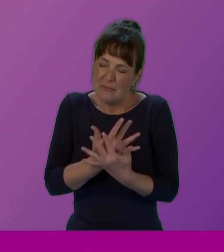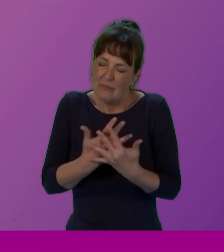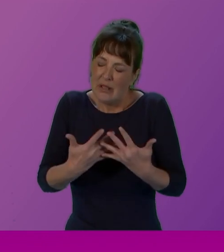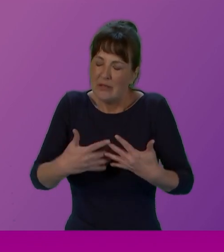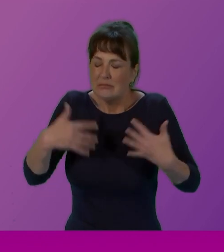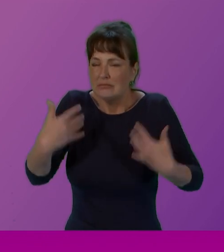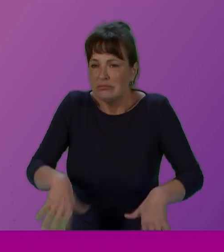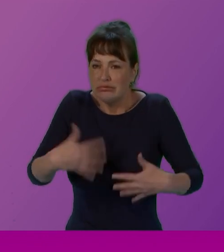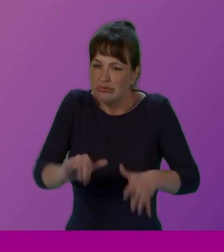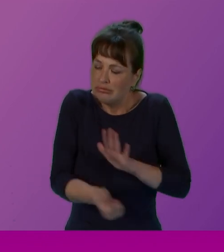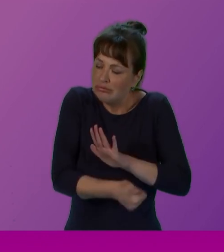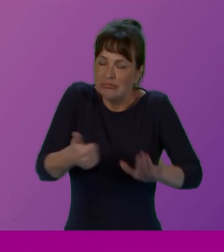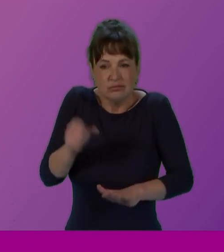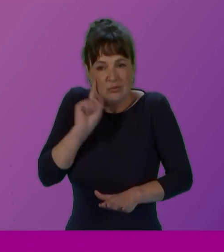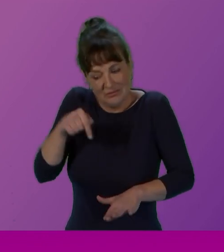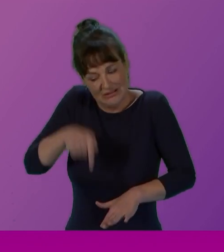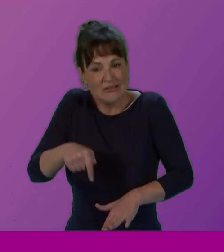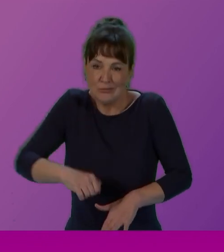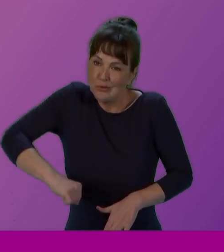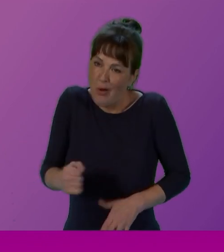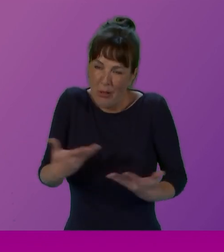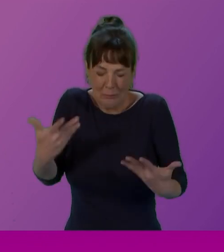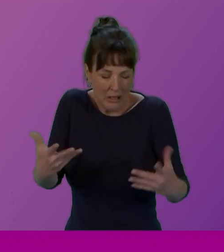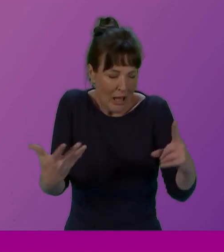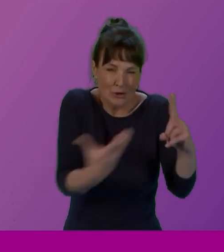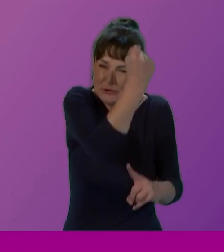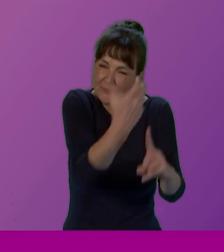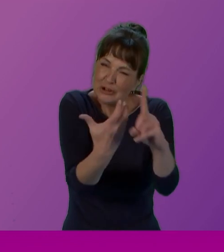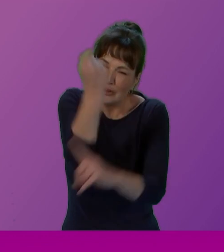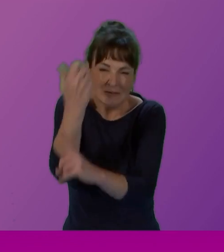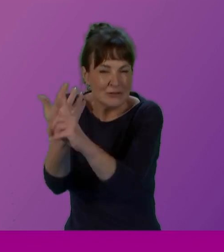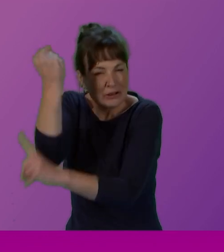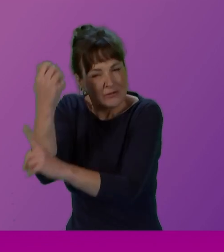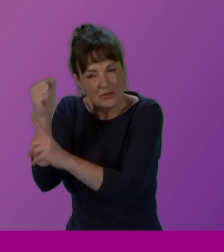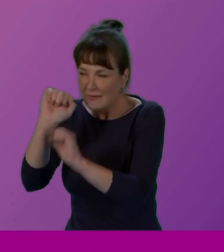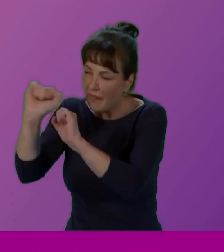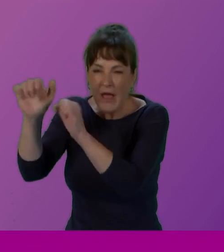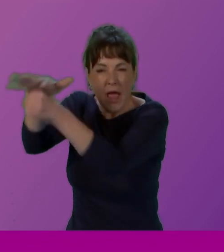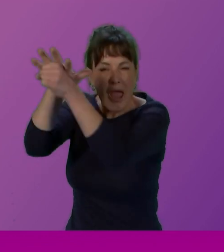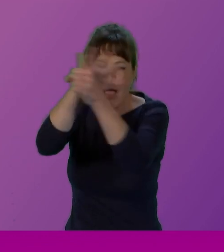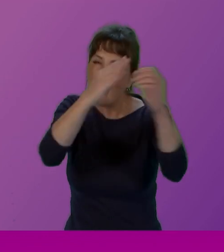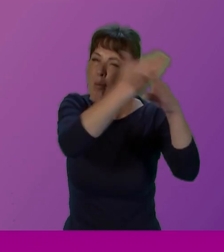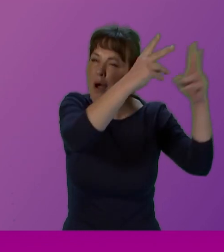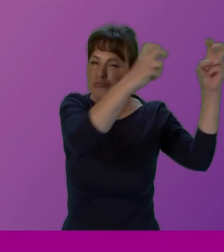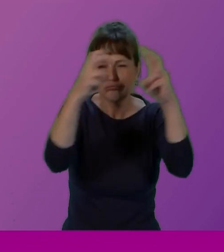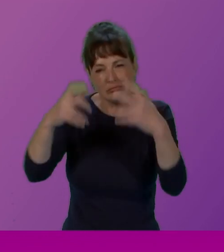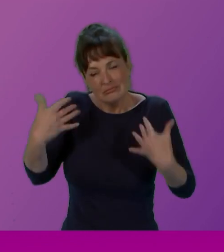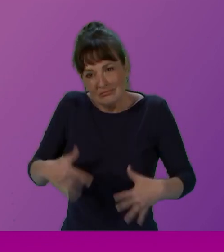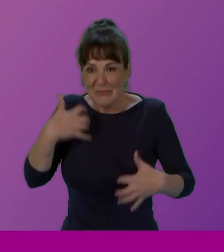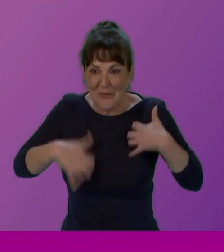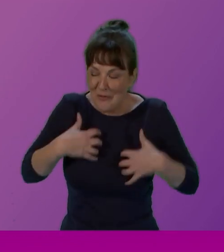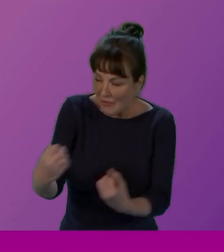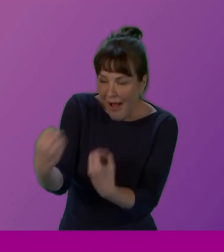modern Scotland who have achieved success in their fields, and I'm really looking forward to hearing from those who are gathered here today.